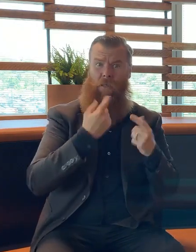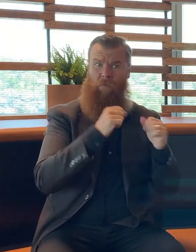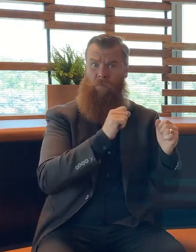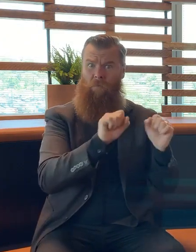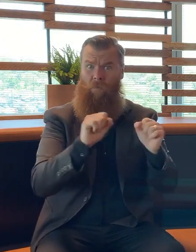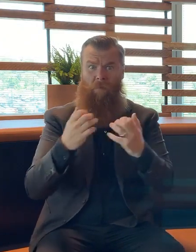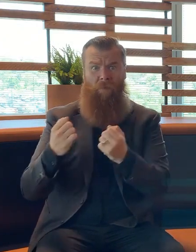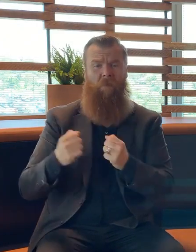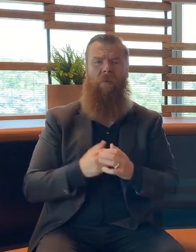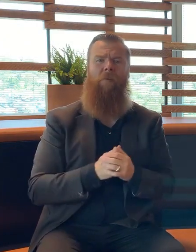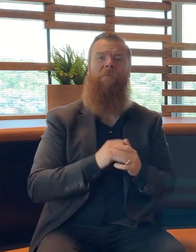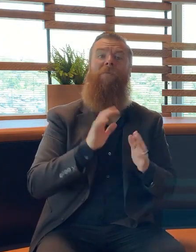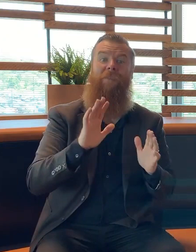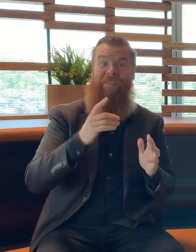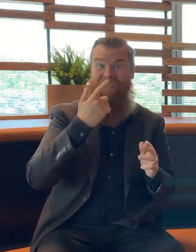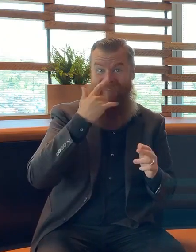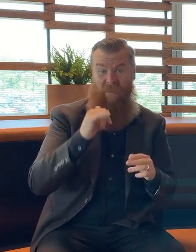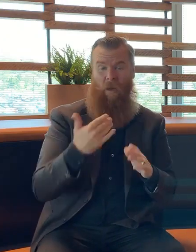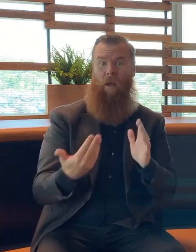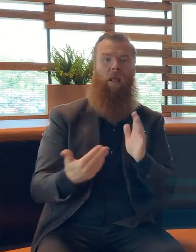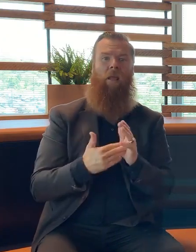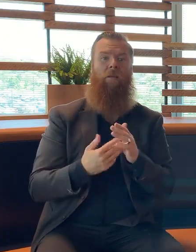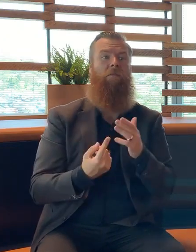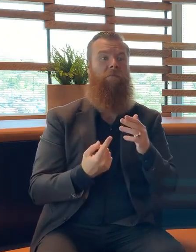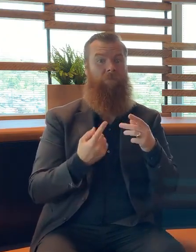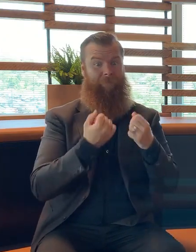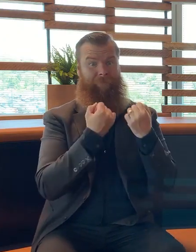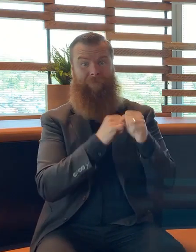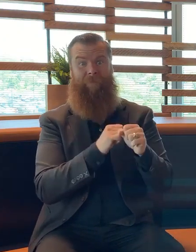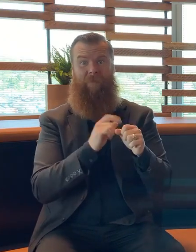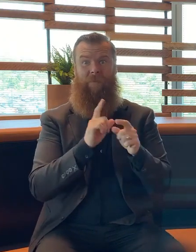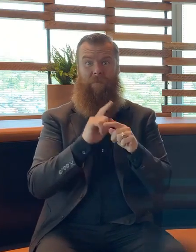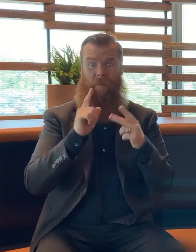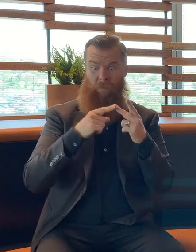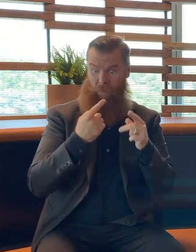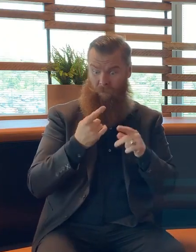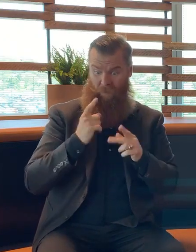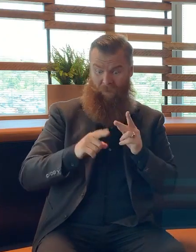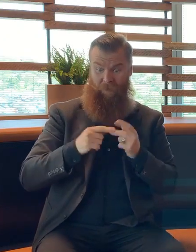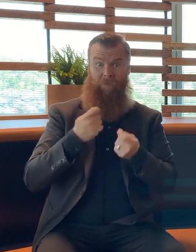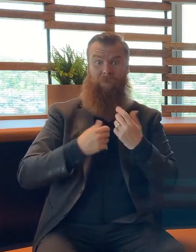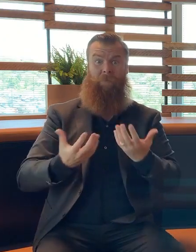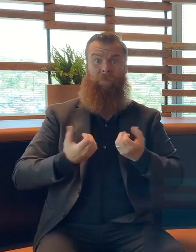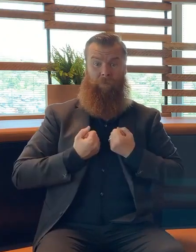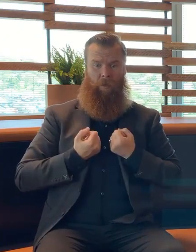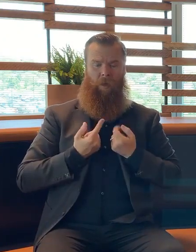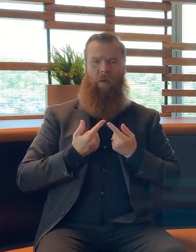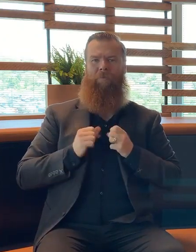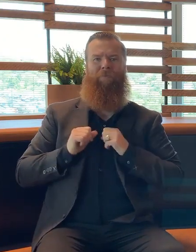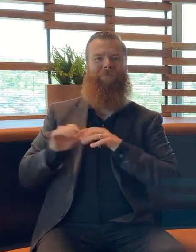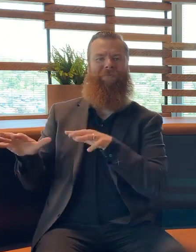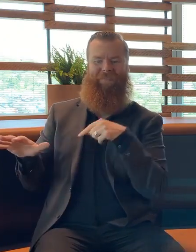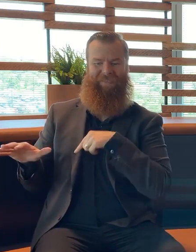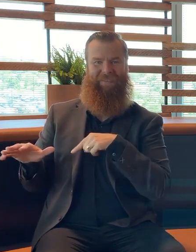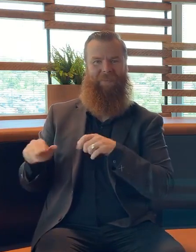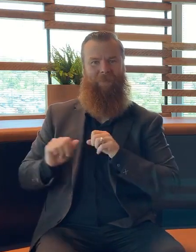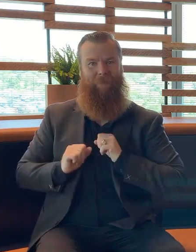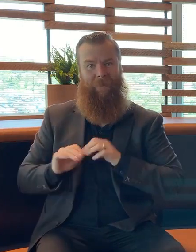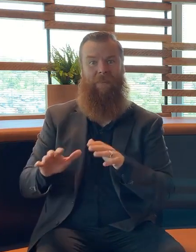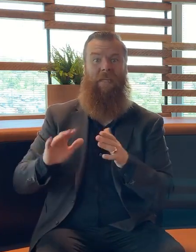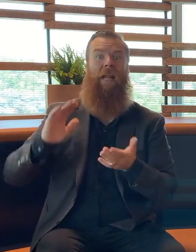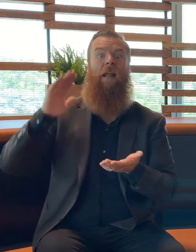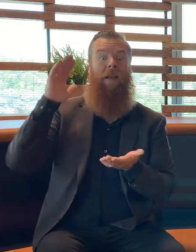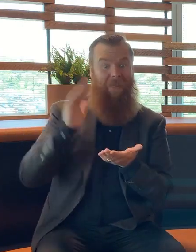protection that vaccine gives about becoming infected and infecting others, that transmission effect is less effective